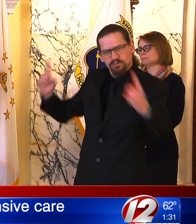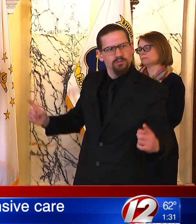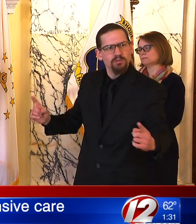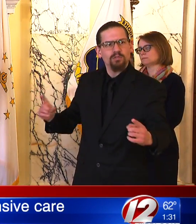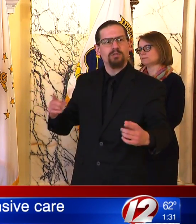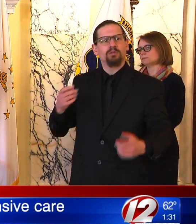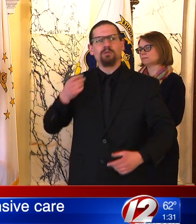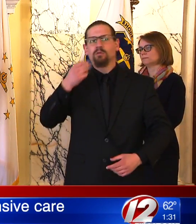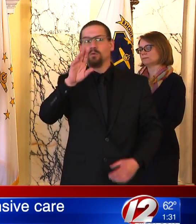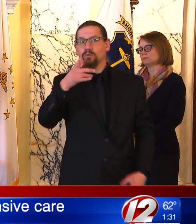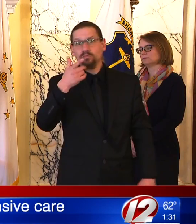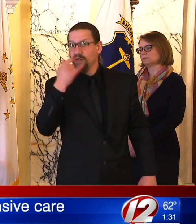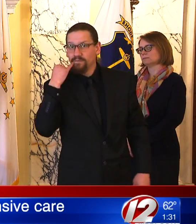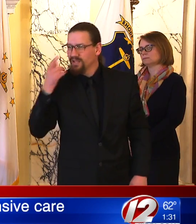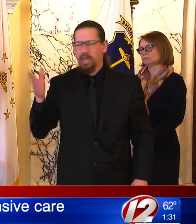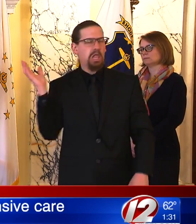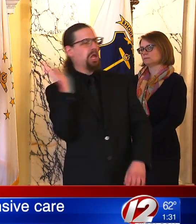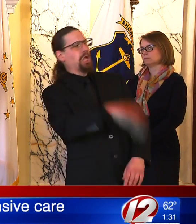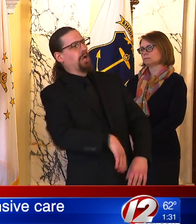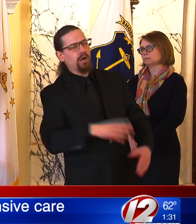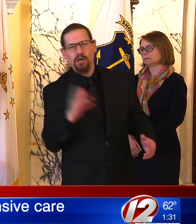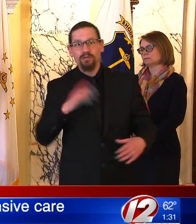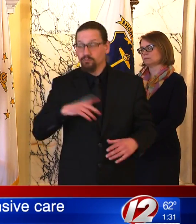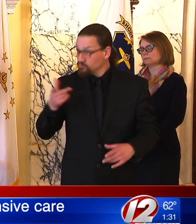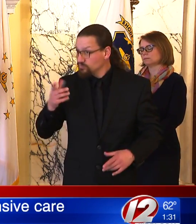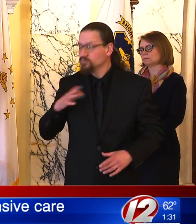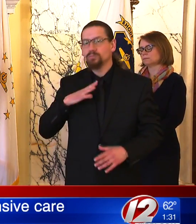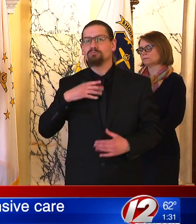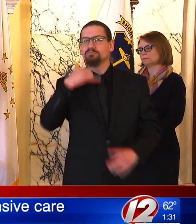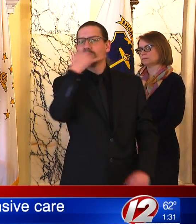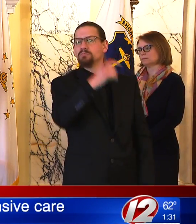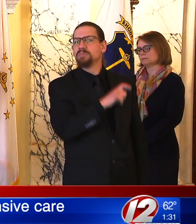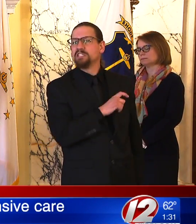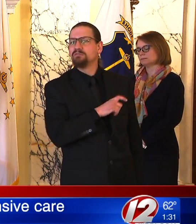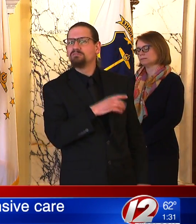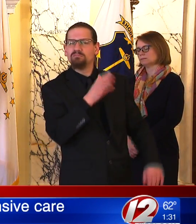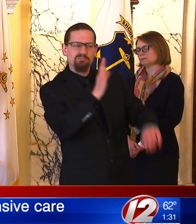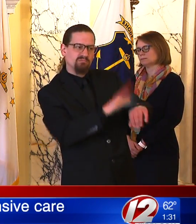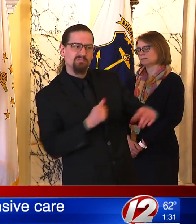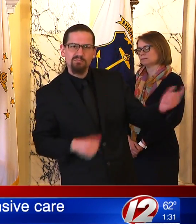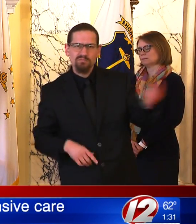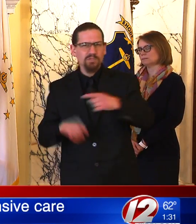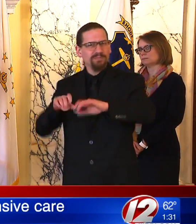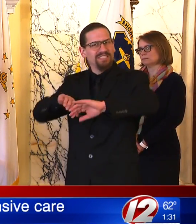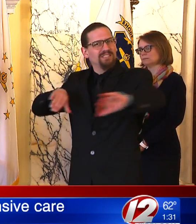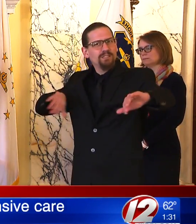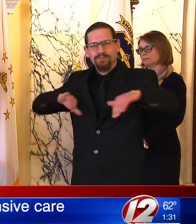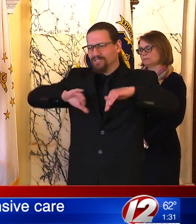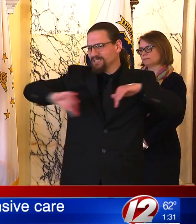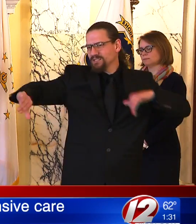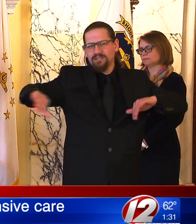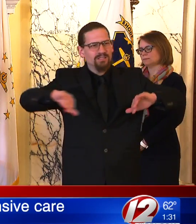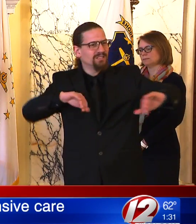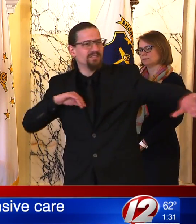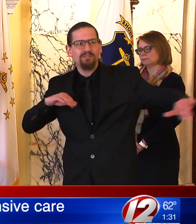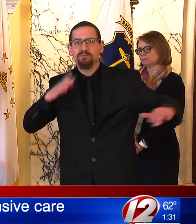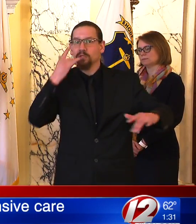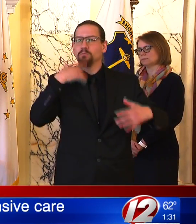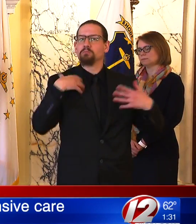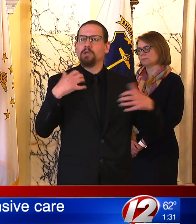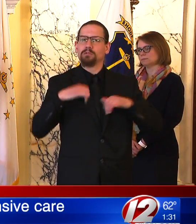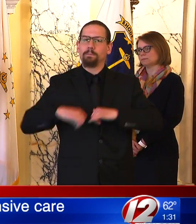society along the lines of what the governor has mentioned. As we continue to see more cases,